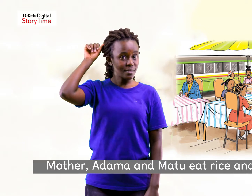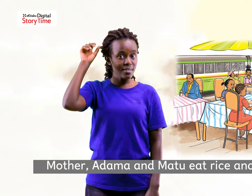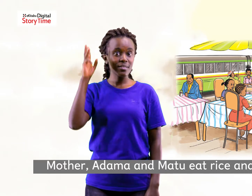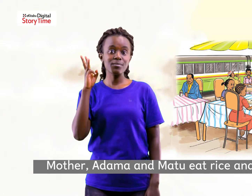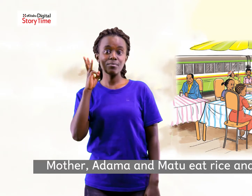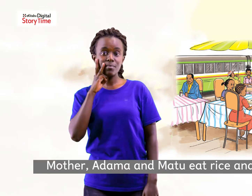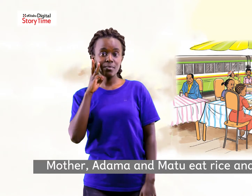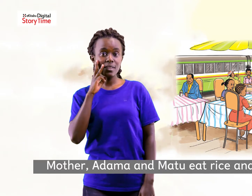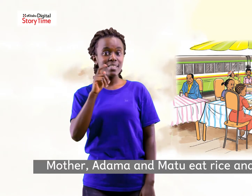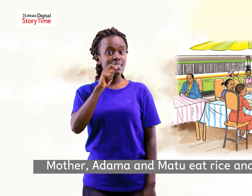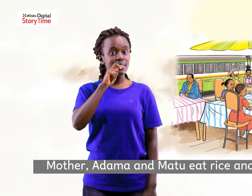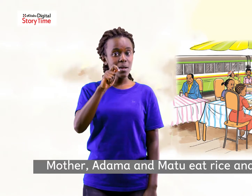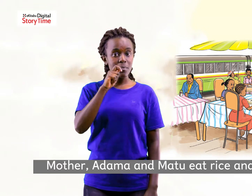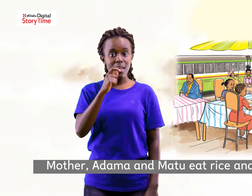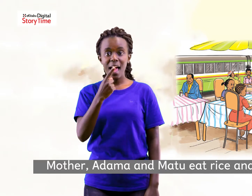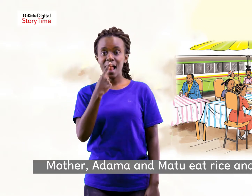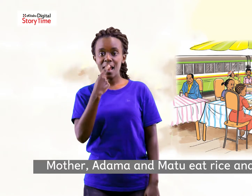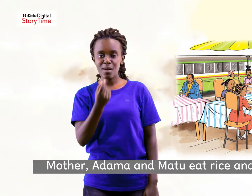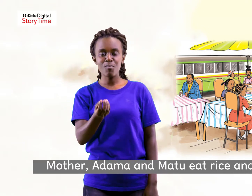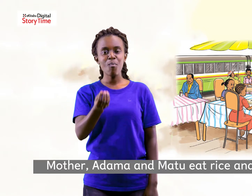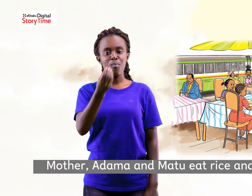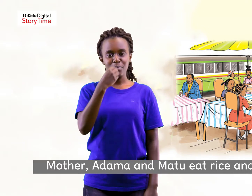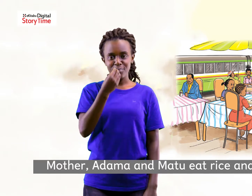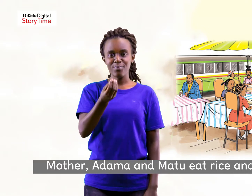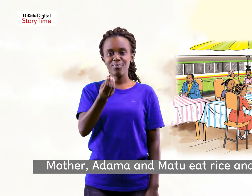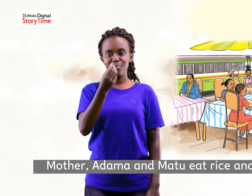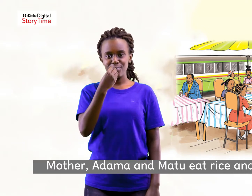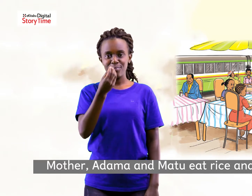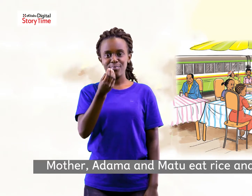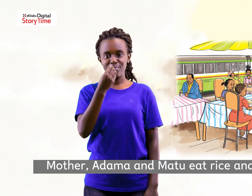Mother, Adama, and Matu eat rice and meat.